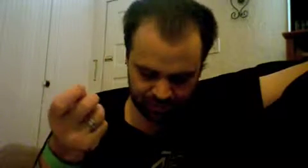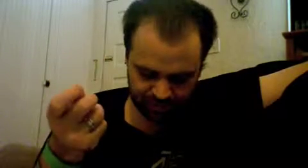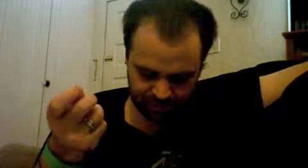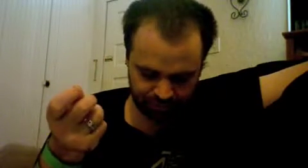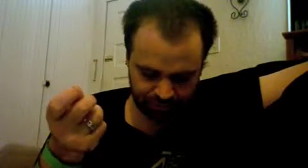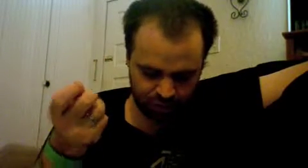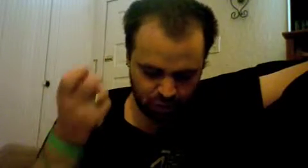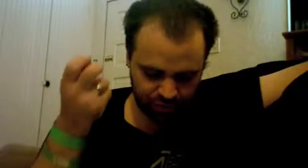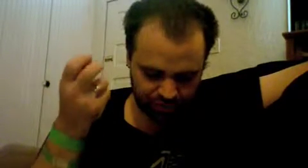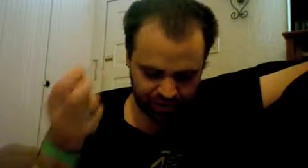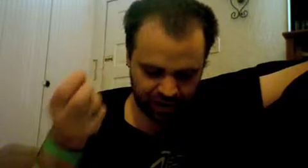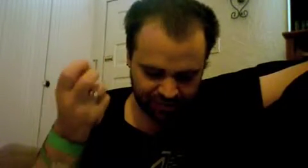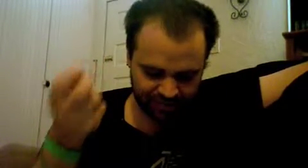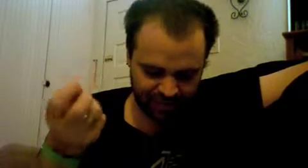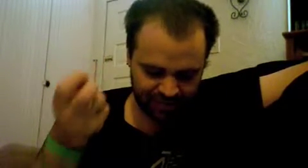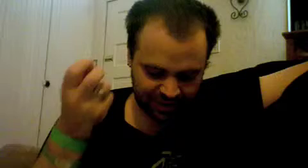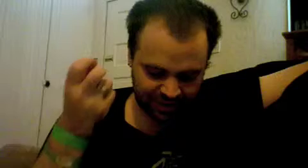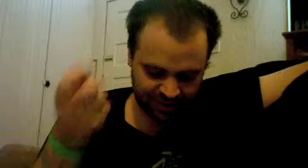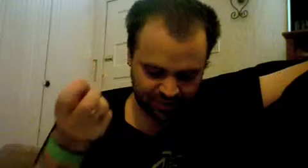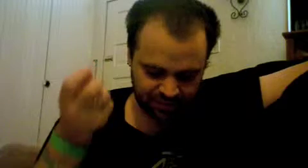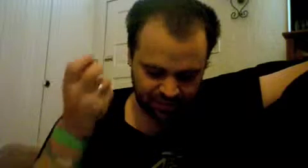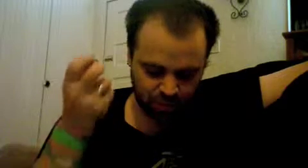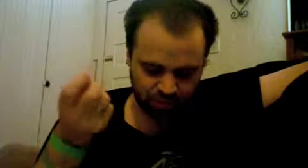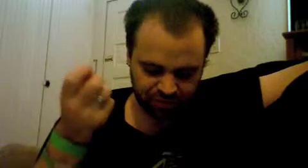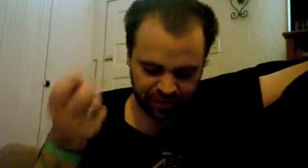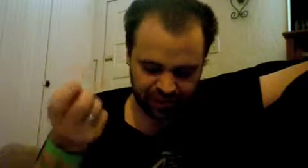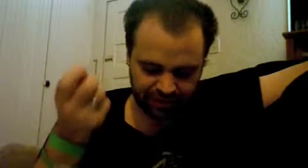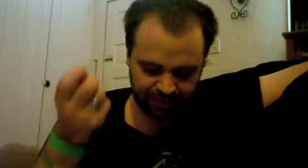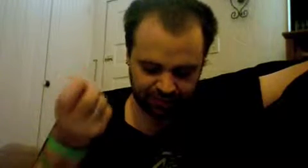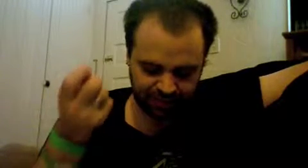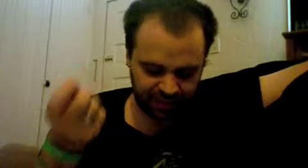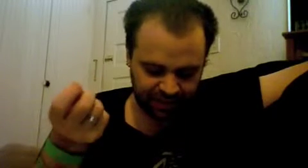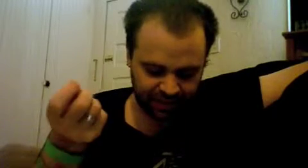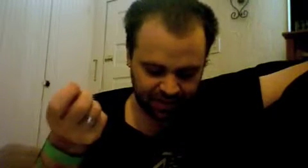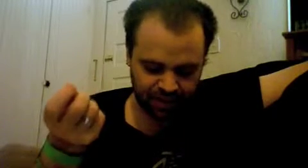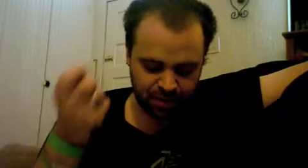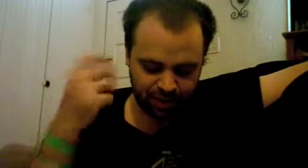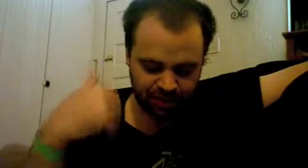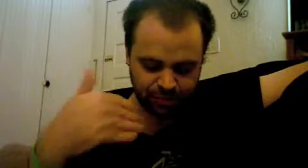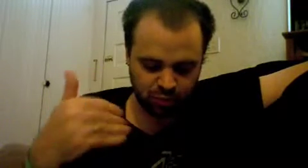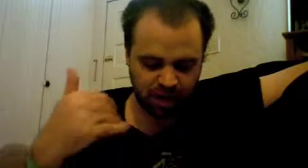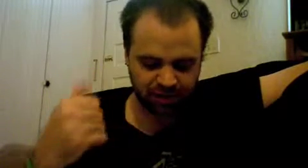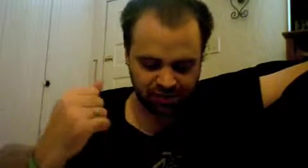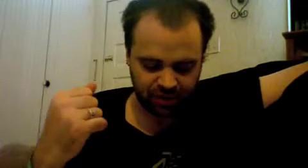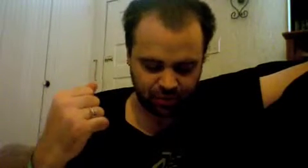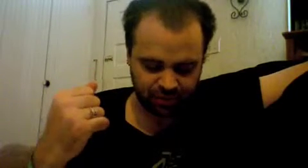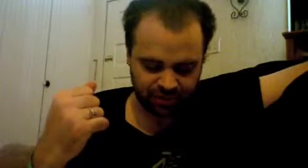itself which has not set the antithesis on one side and left it lying there but has been reconciled with it